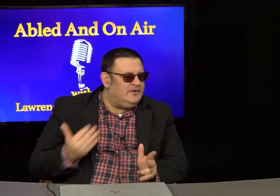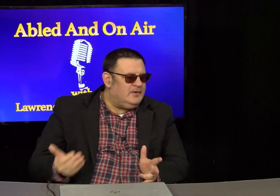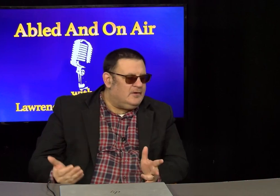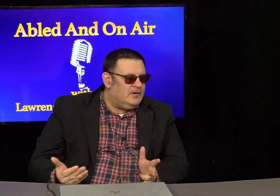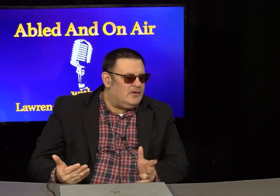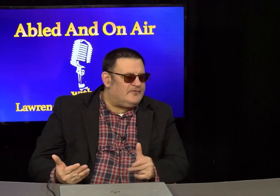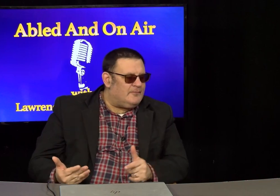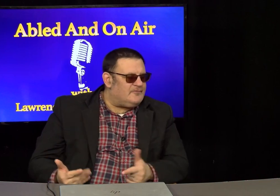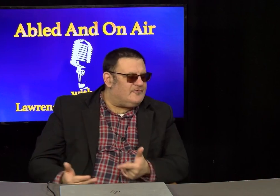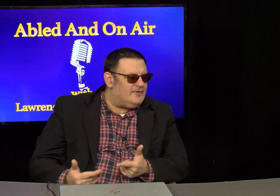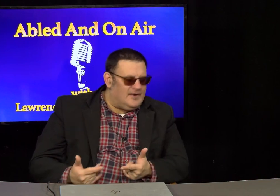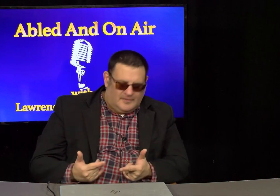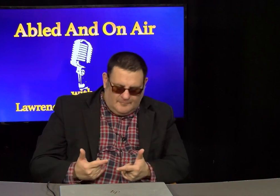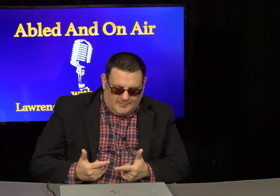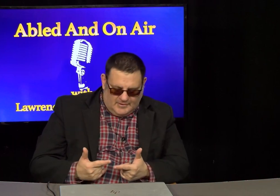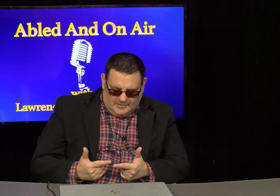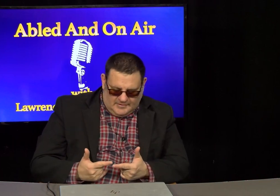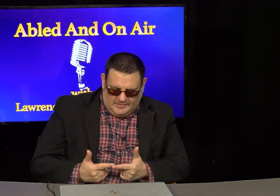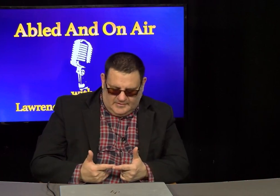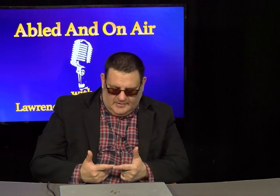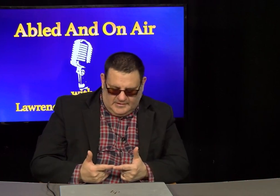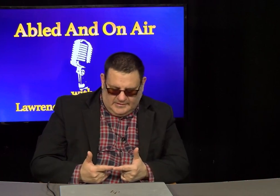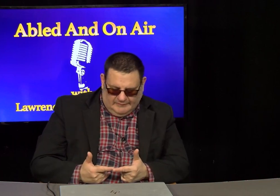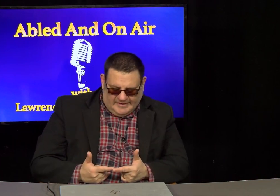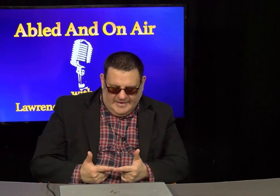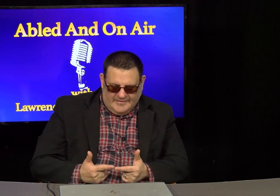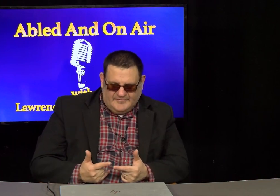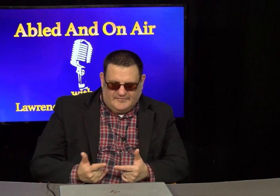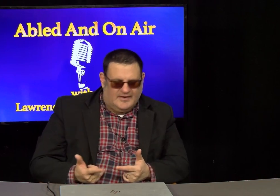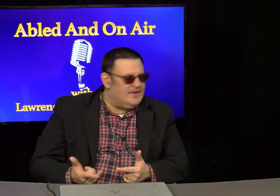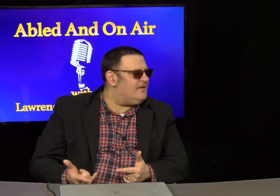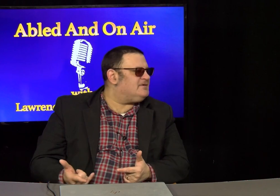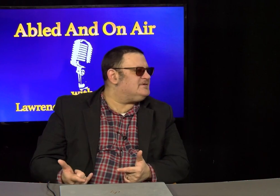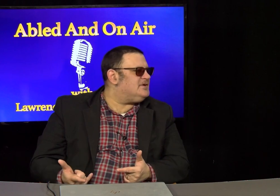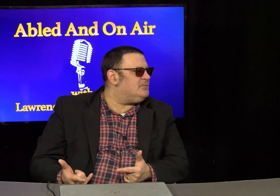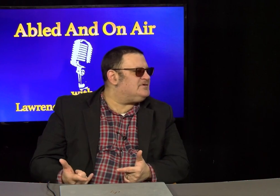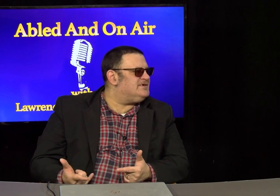services like hearing aids and sign language interpretation?